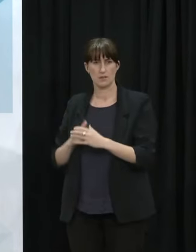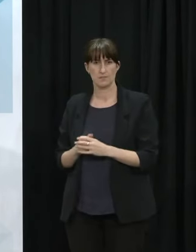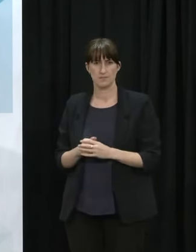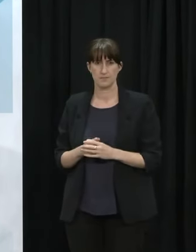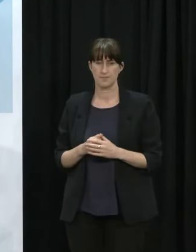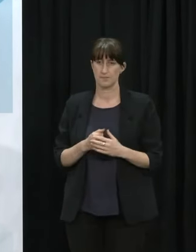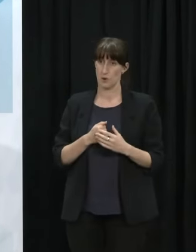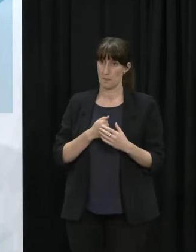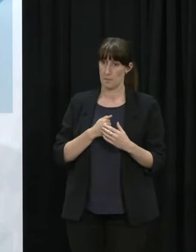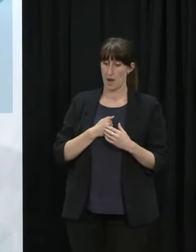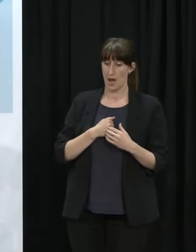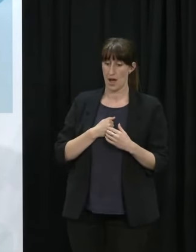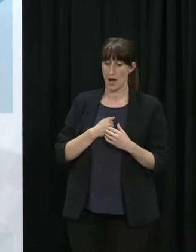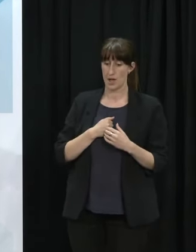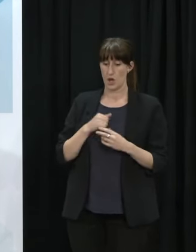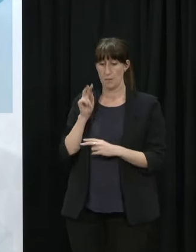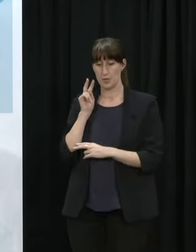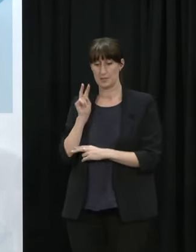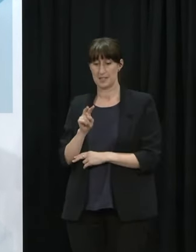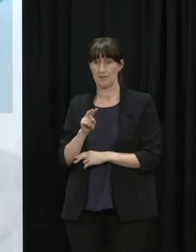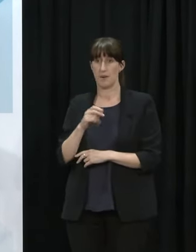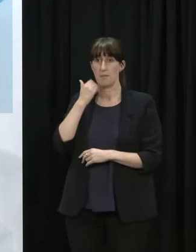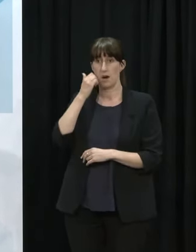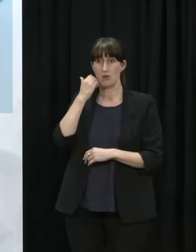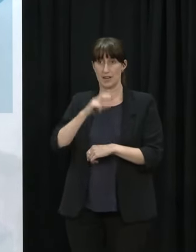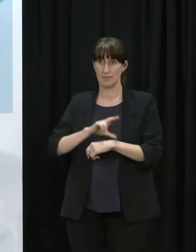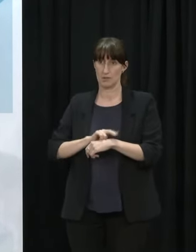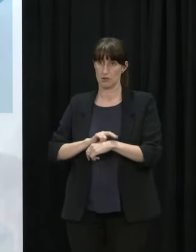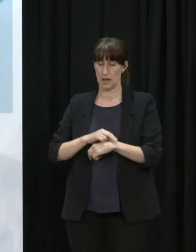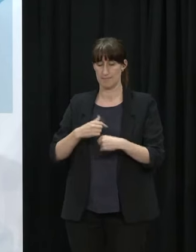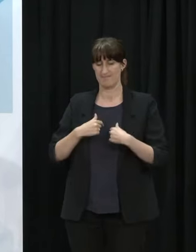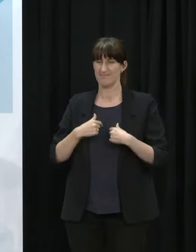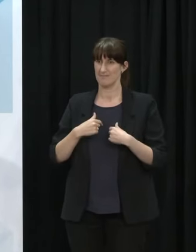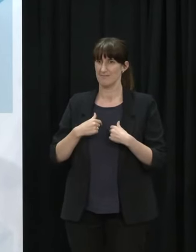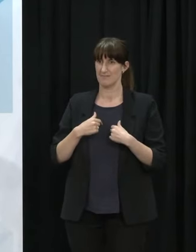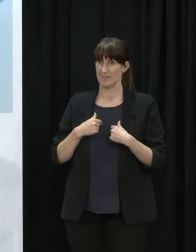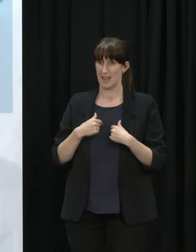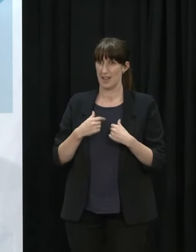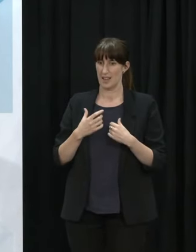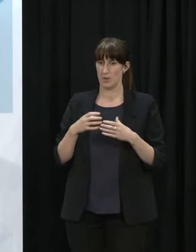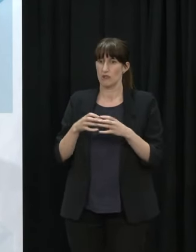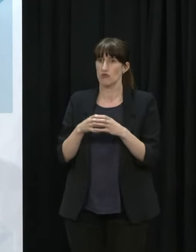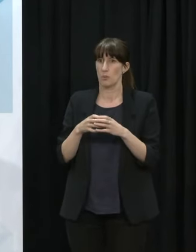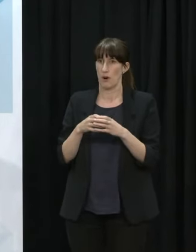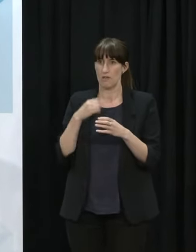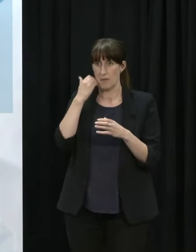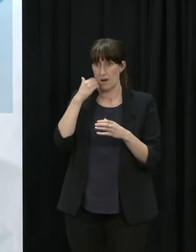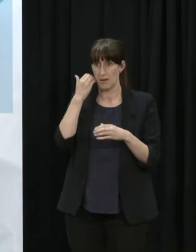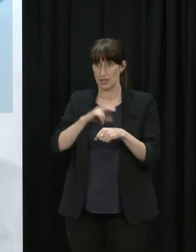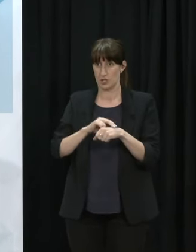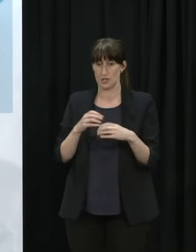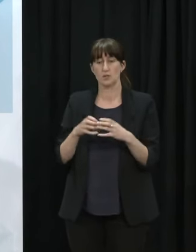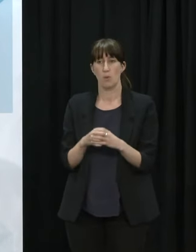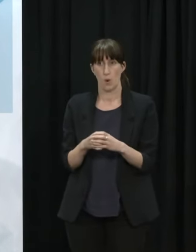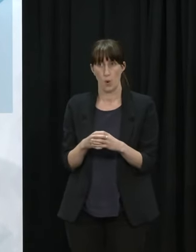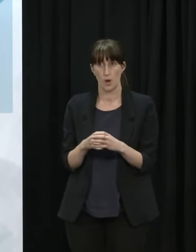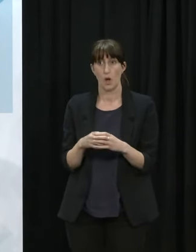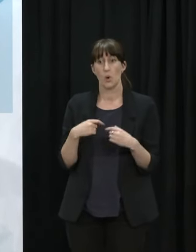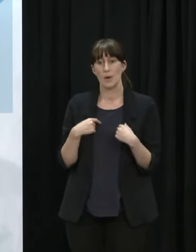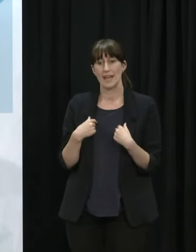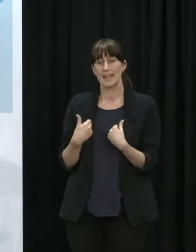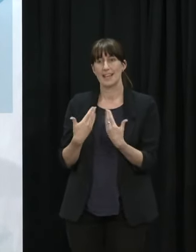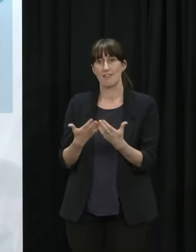my perspective as a Māori pediatrician there's only a small group of us we have given advice through the COVID technical advisory group